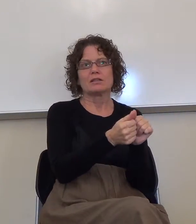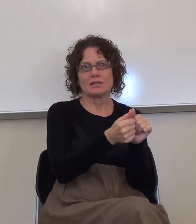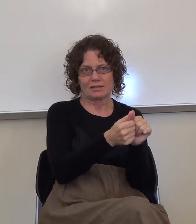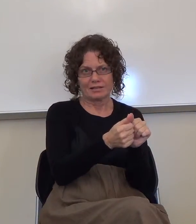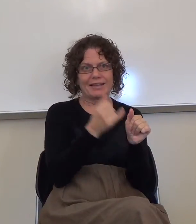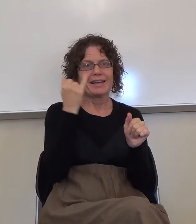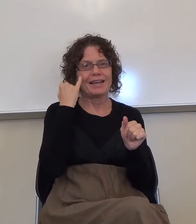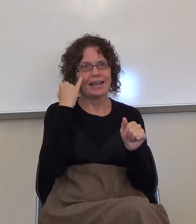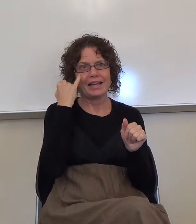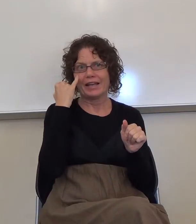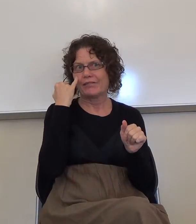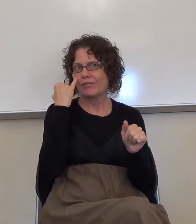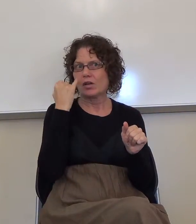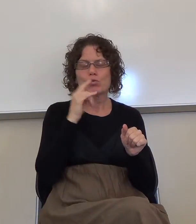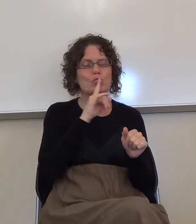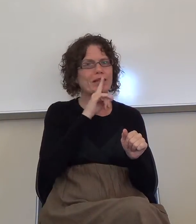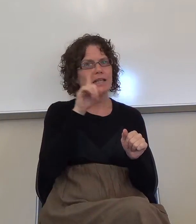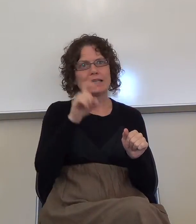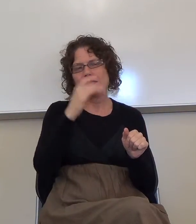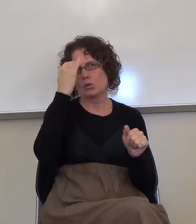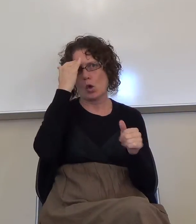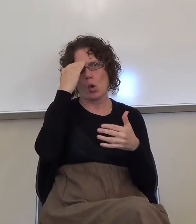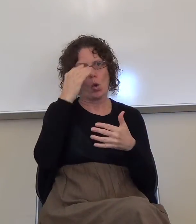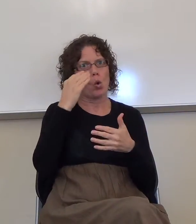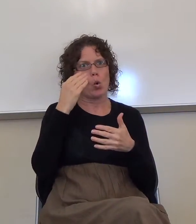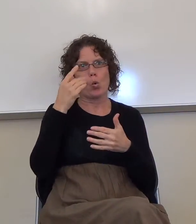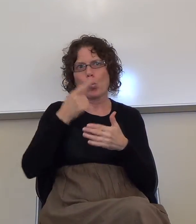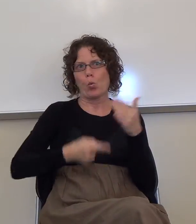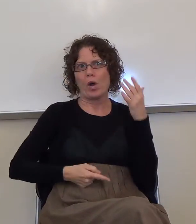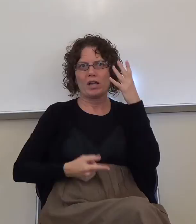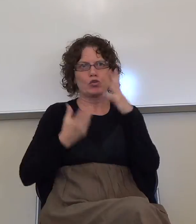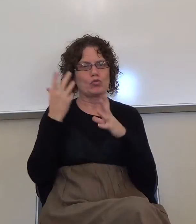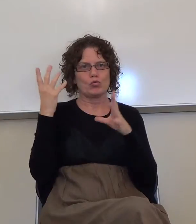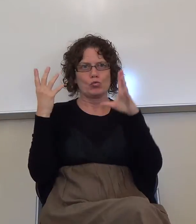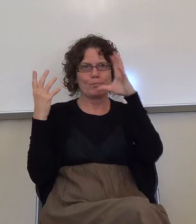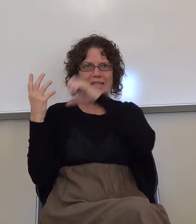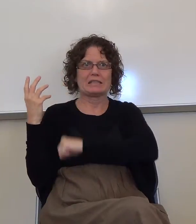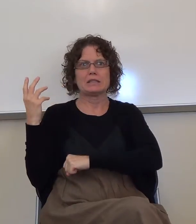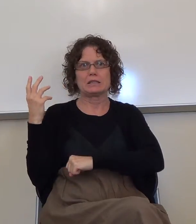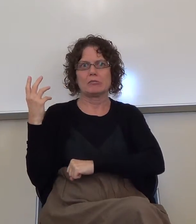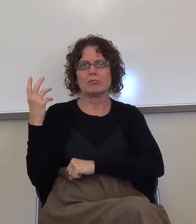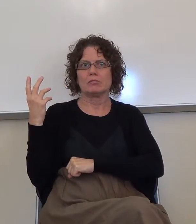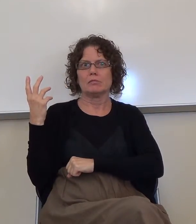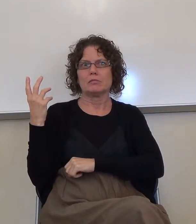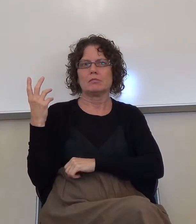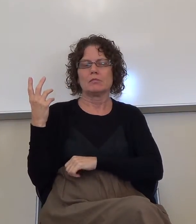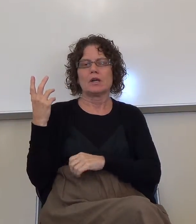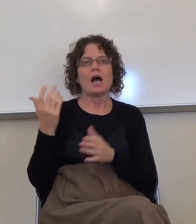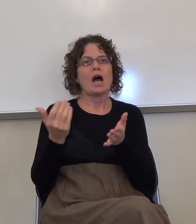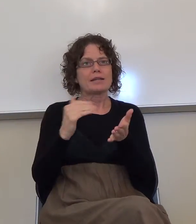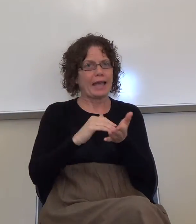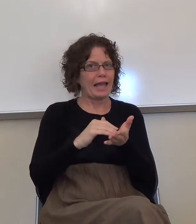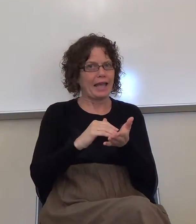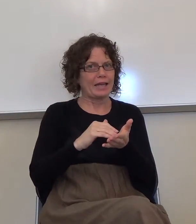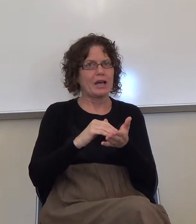you really, you need to know this stuff. So, here's what it is. Again, don't skip anything.